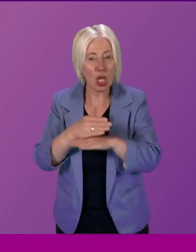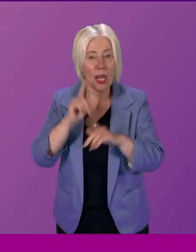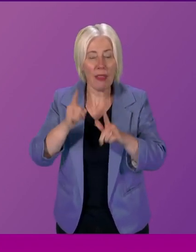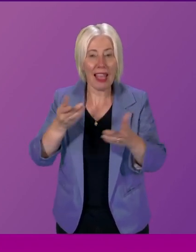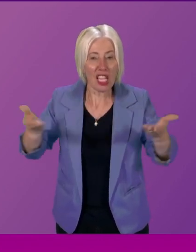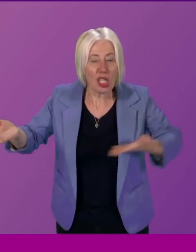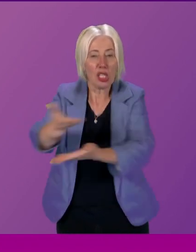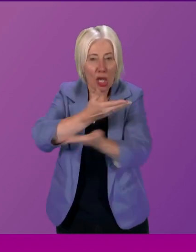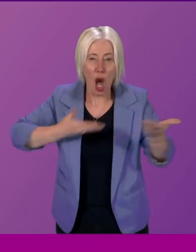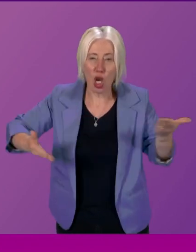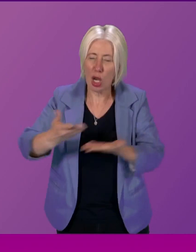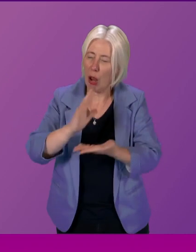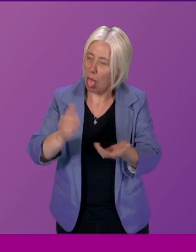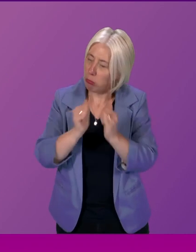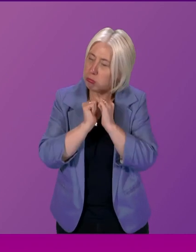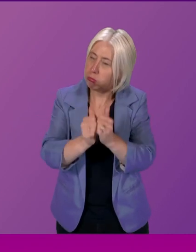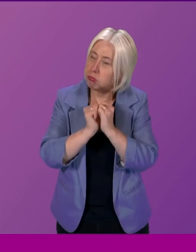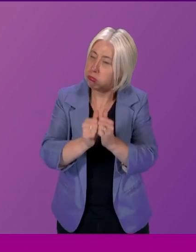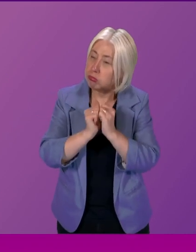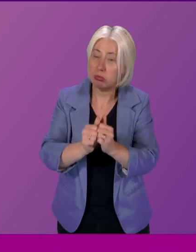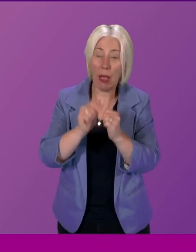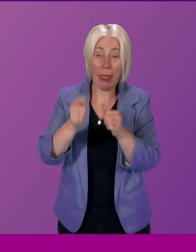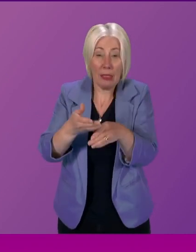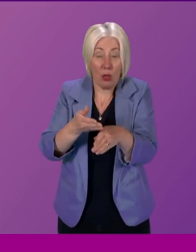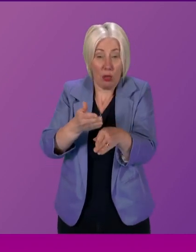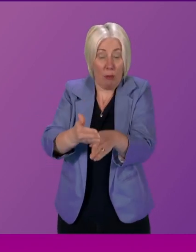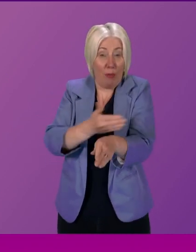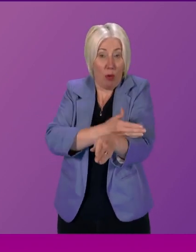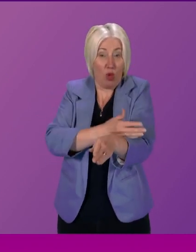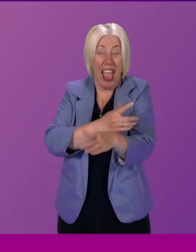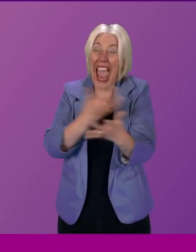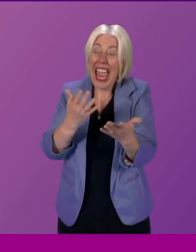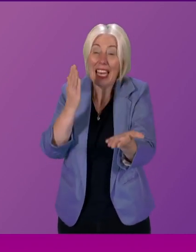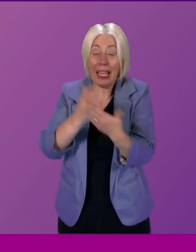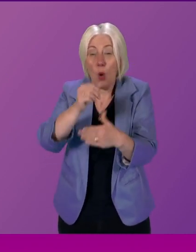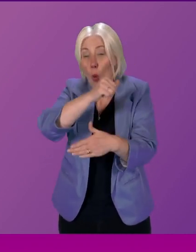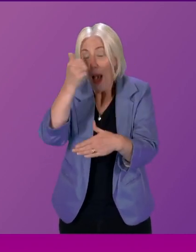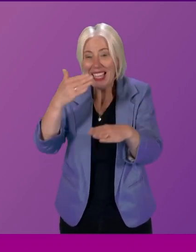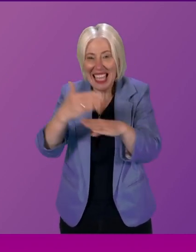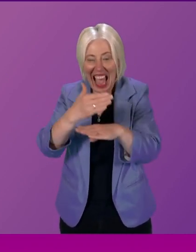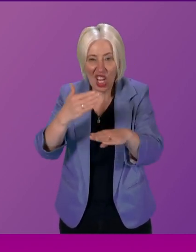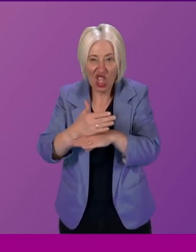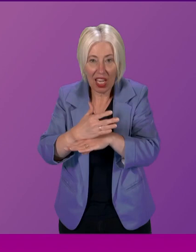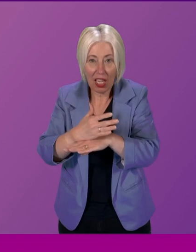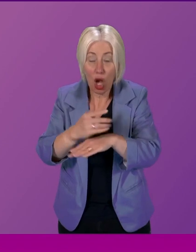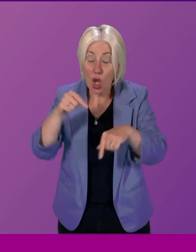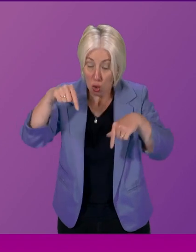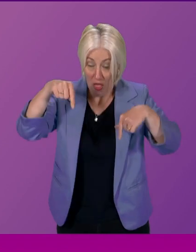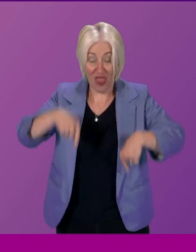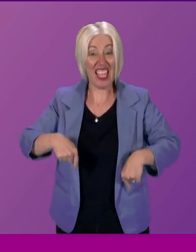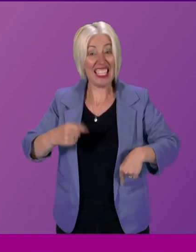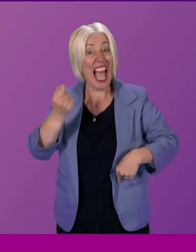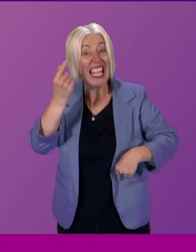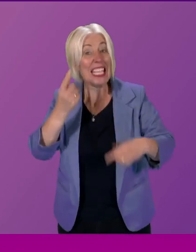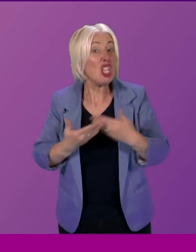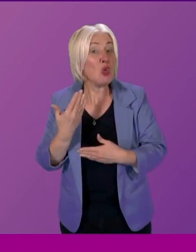indispensable preliminary to any wise action at all so this isn't a new idea I